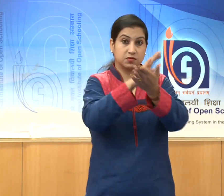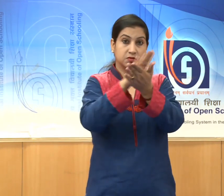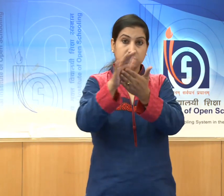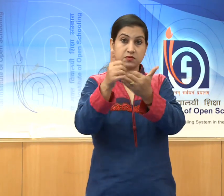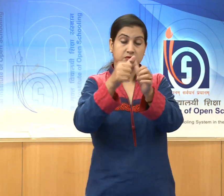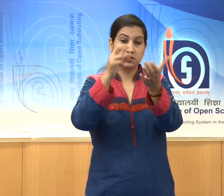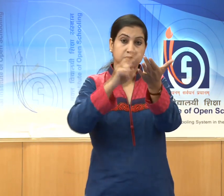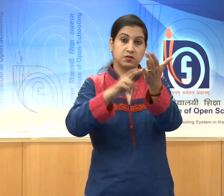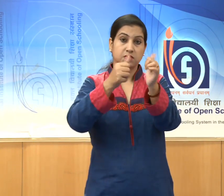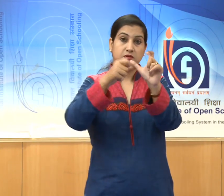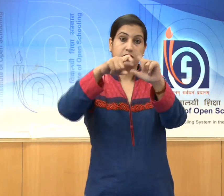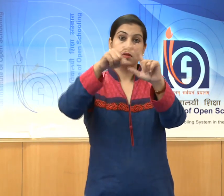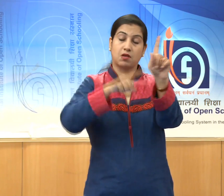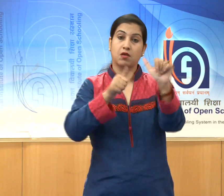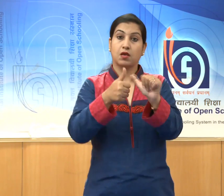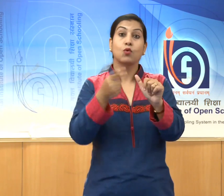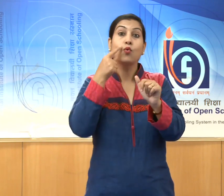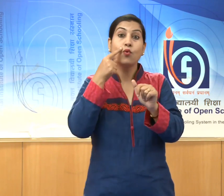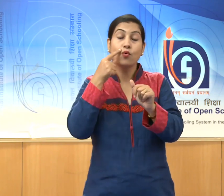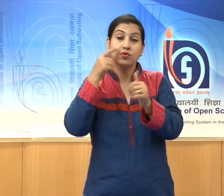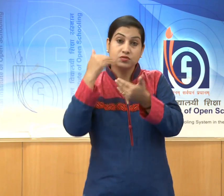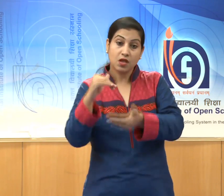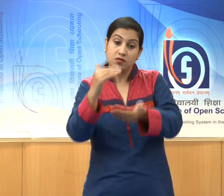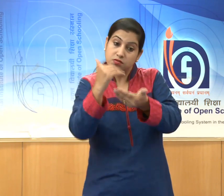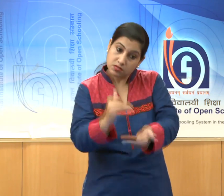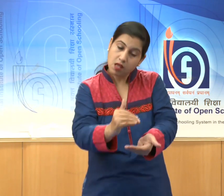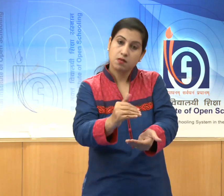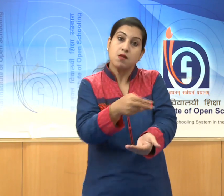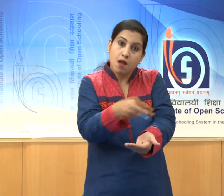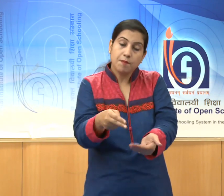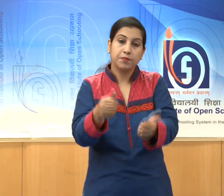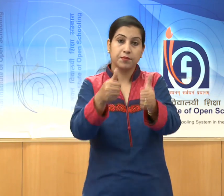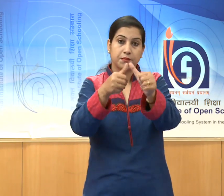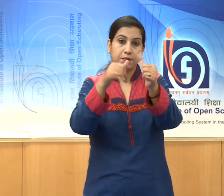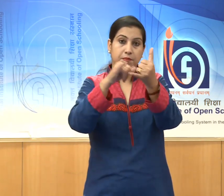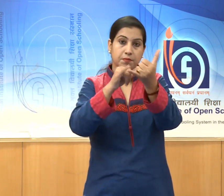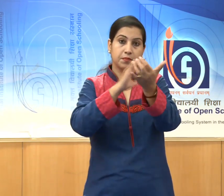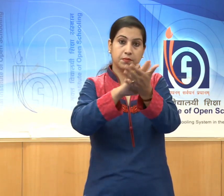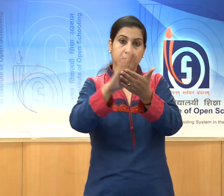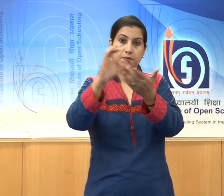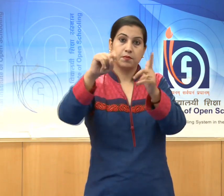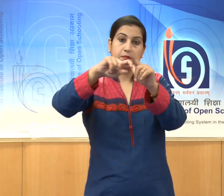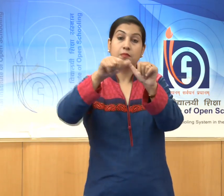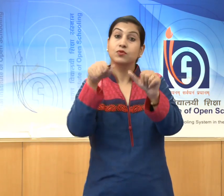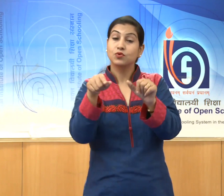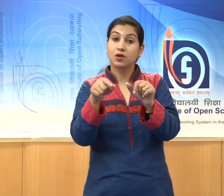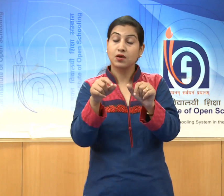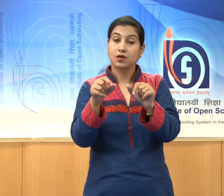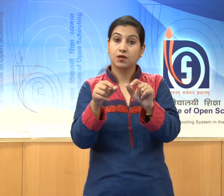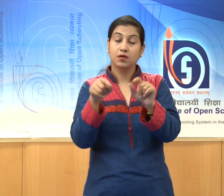His grandson, Ashok the Great, did lots